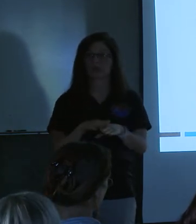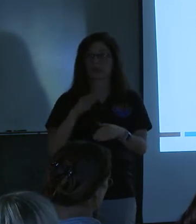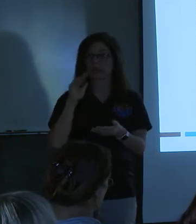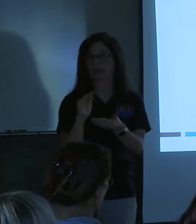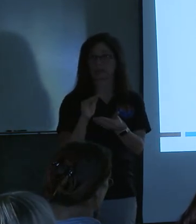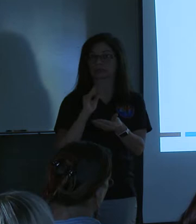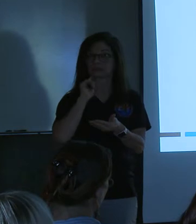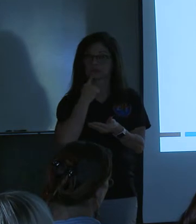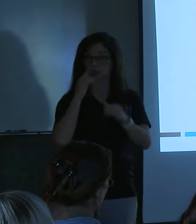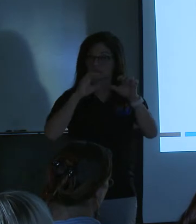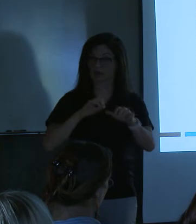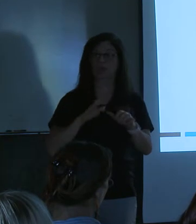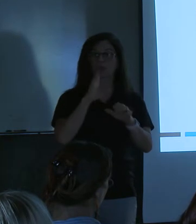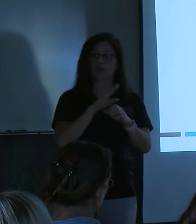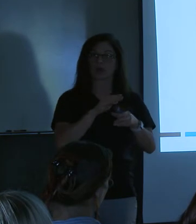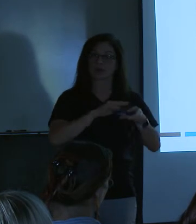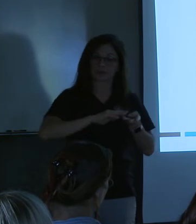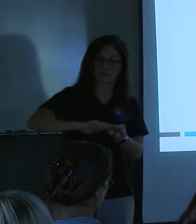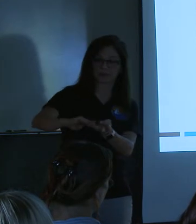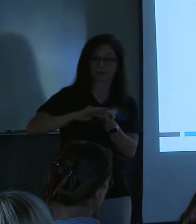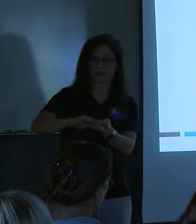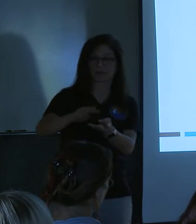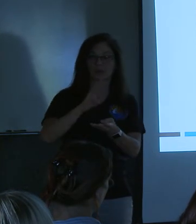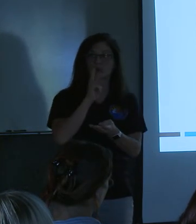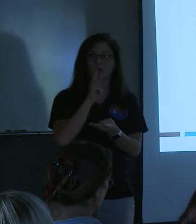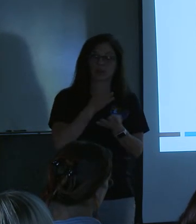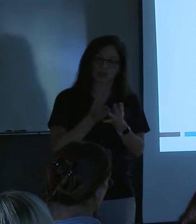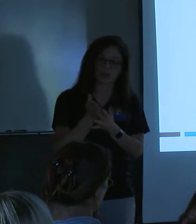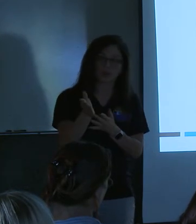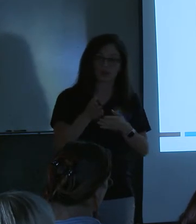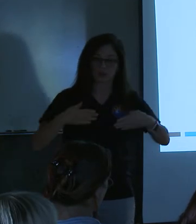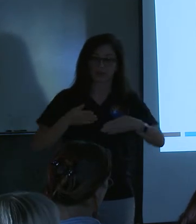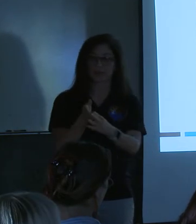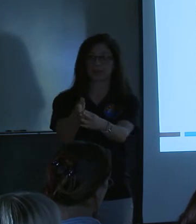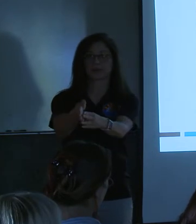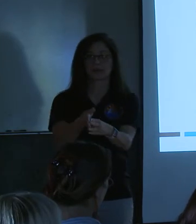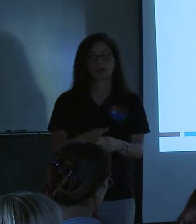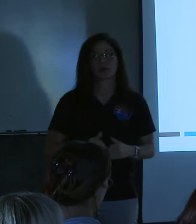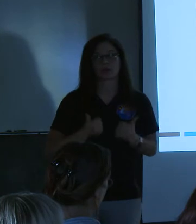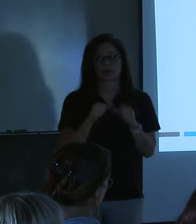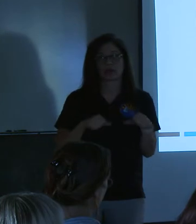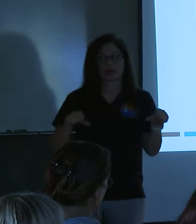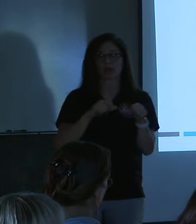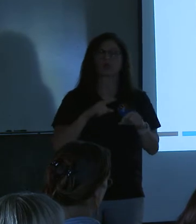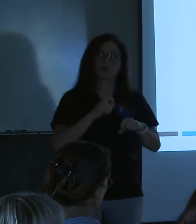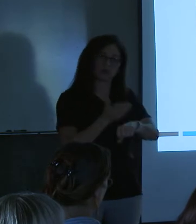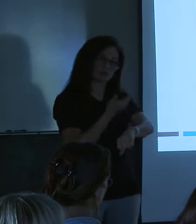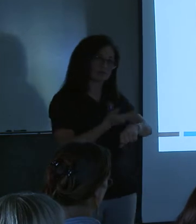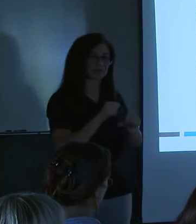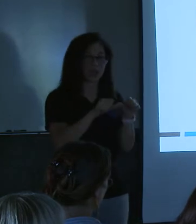event will transmit the water or transfer the water through the residential area. So we need to do some work on this.